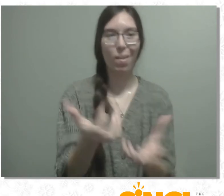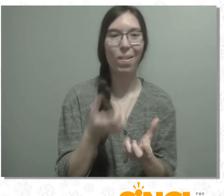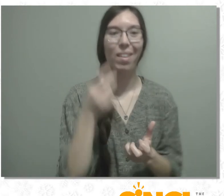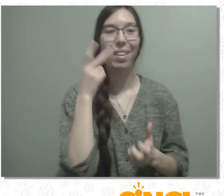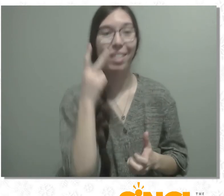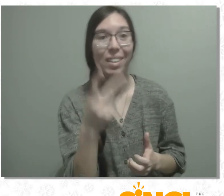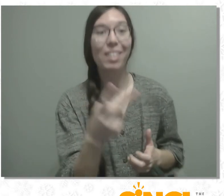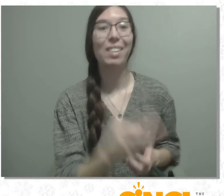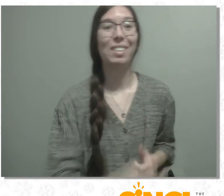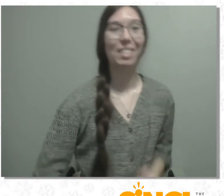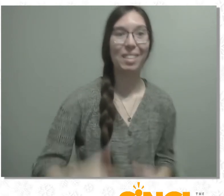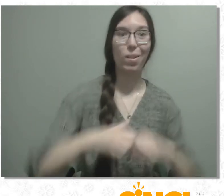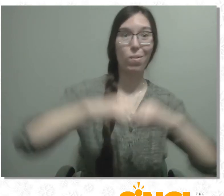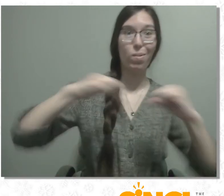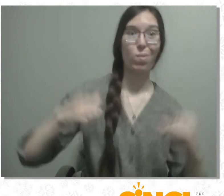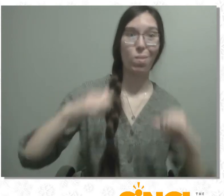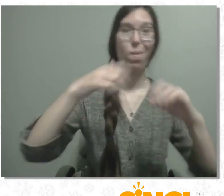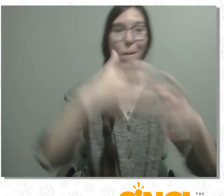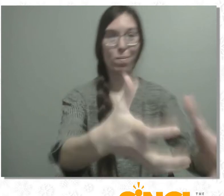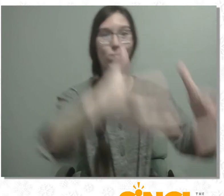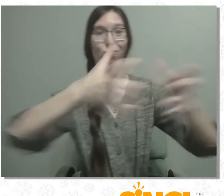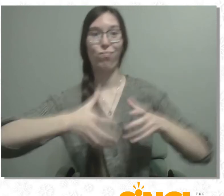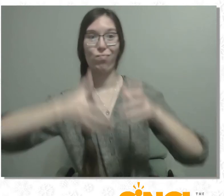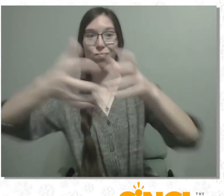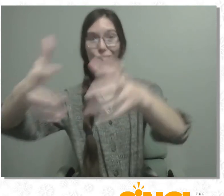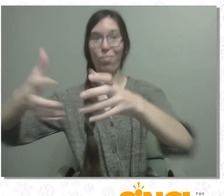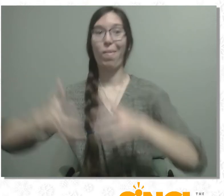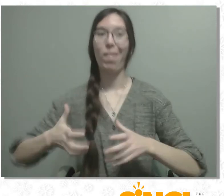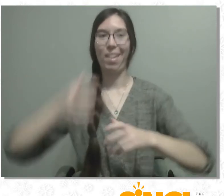unwrap the shipments three at grocery stores in the morning.